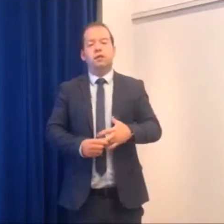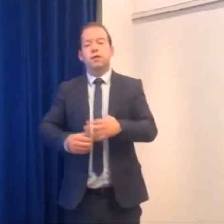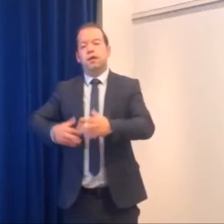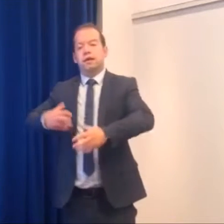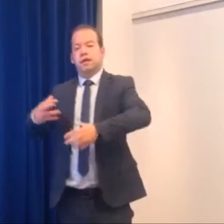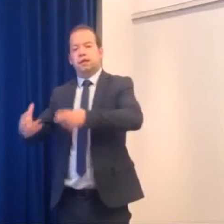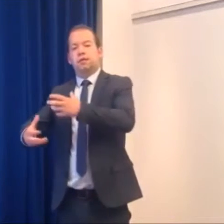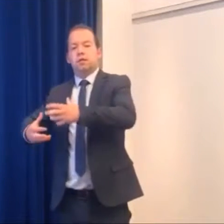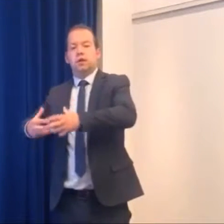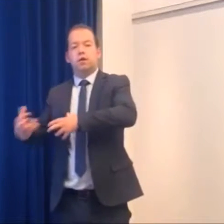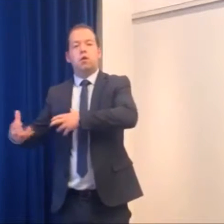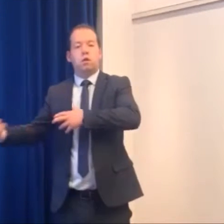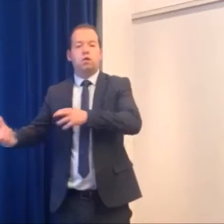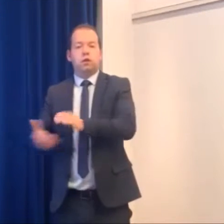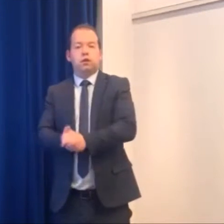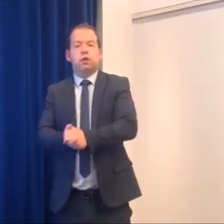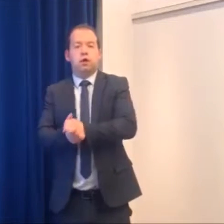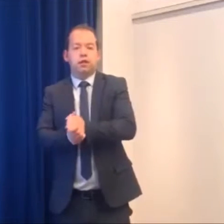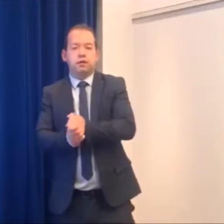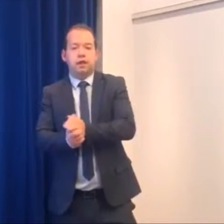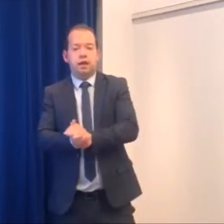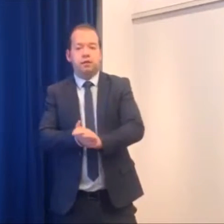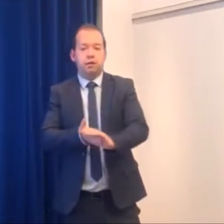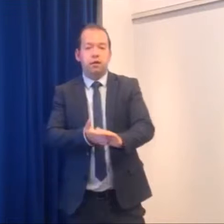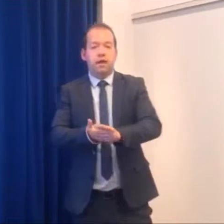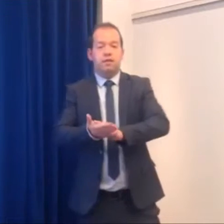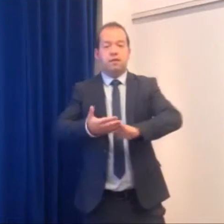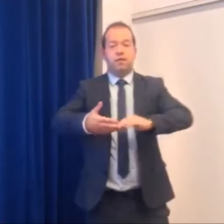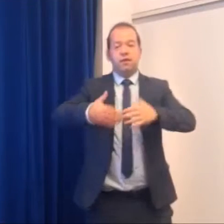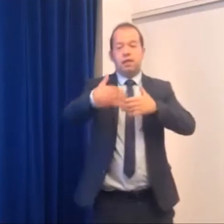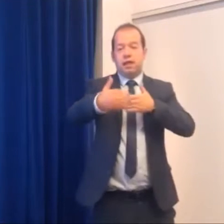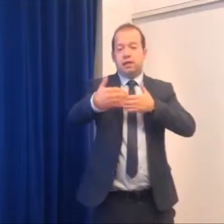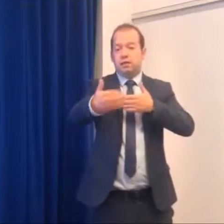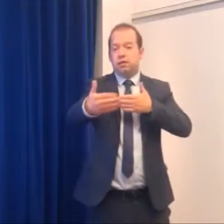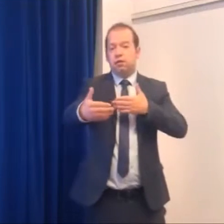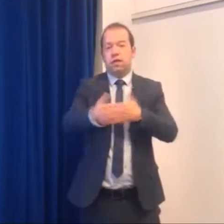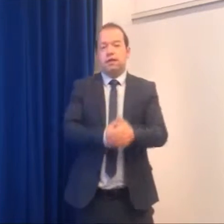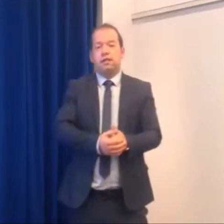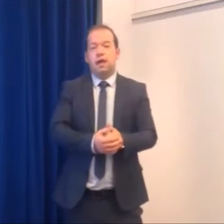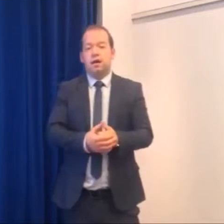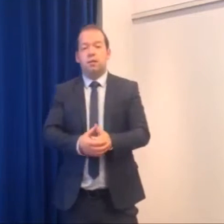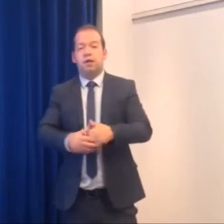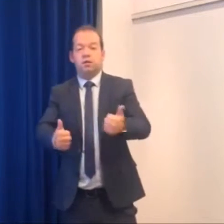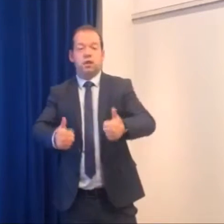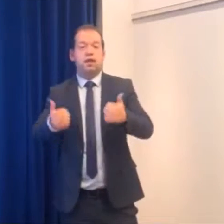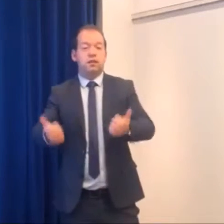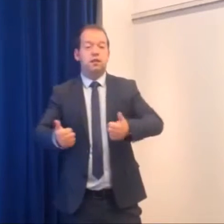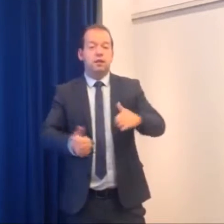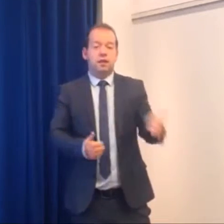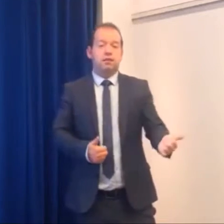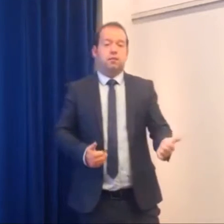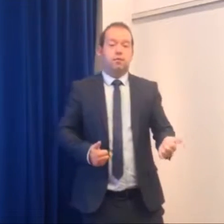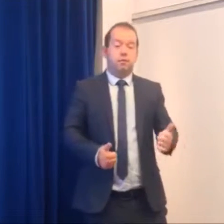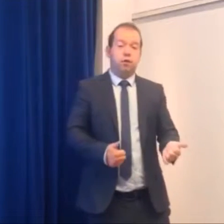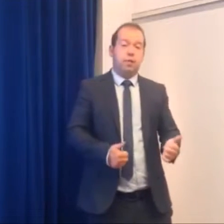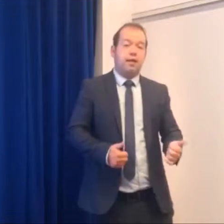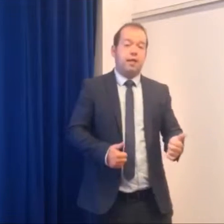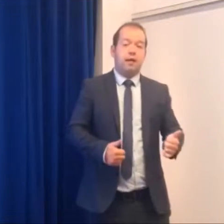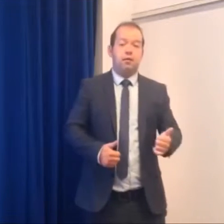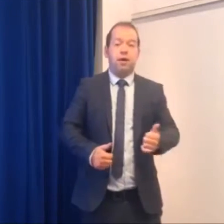so he's obviously going to know what's going on down the line so even if it isn't even it's slow day to start I'd be like sweet listen that's the first bad day out of the